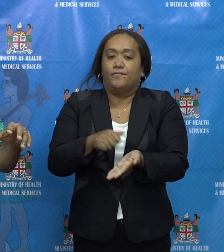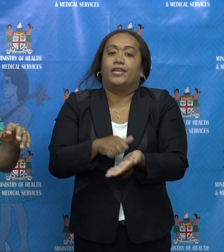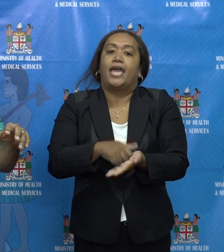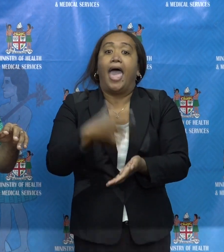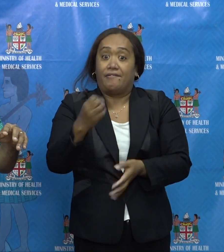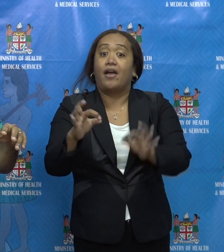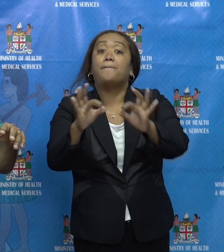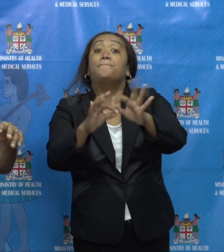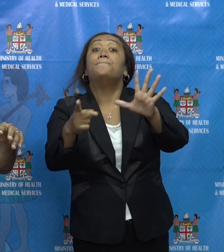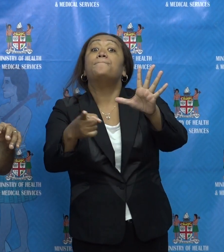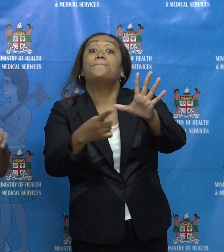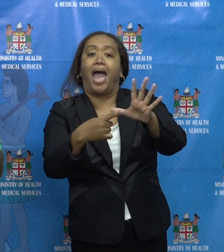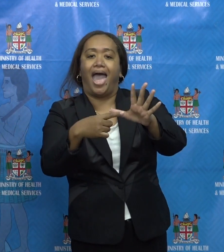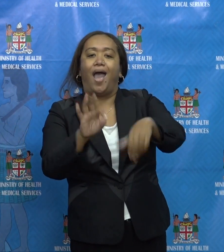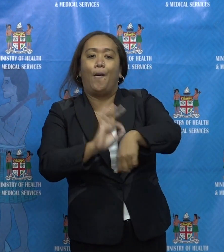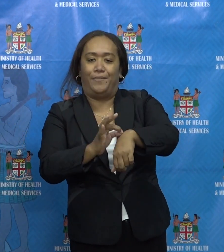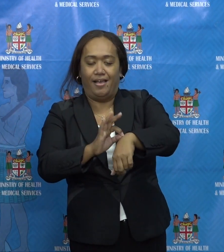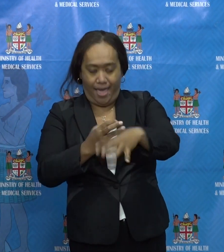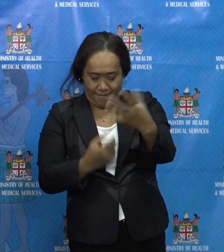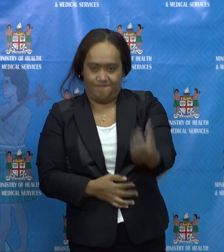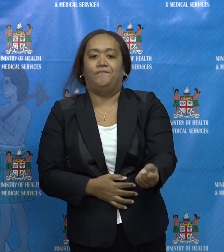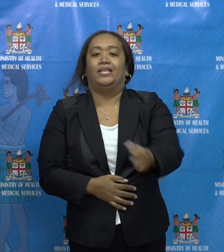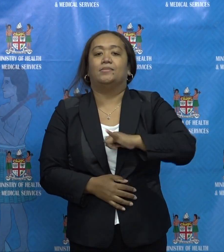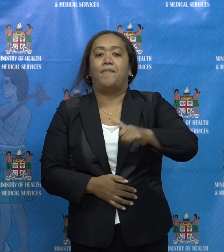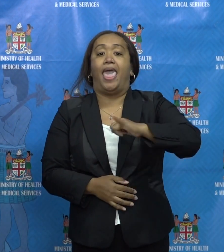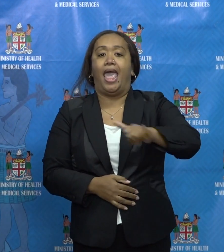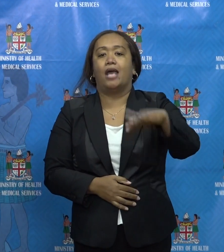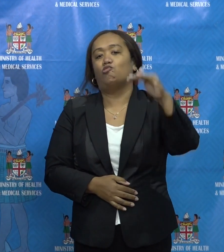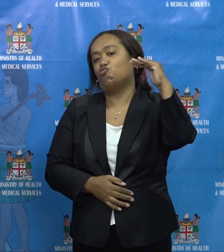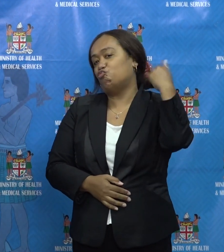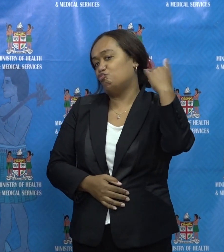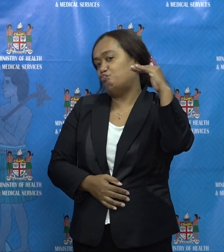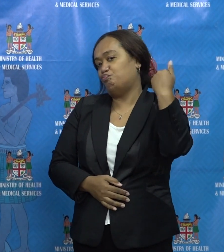for the purpose of taking extra isolation cases.